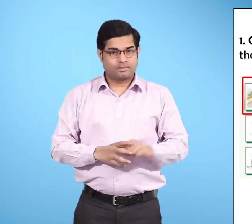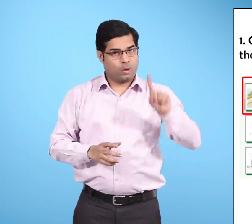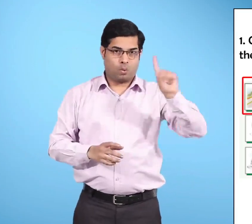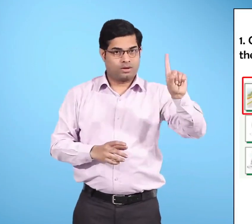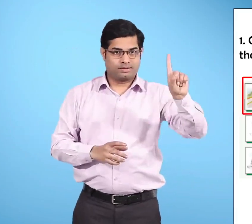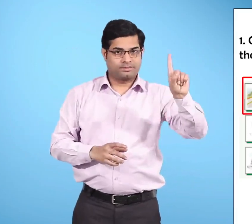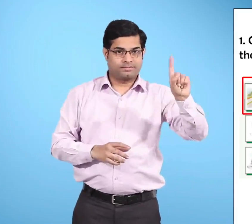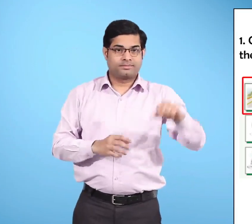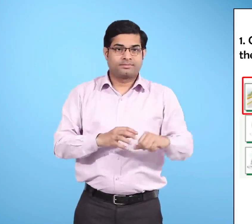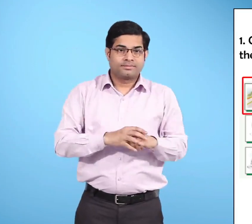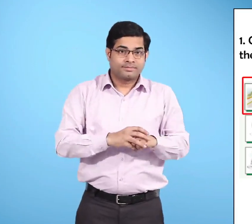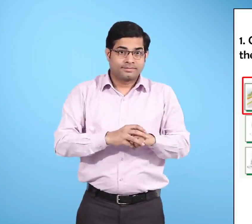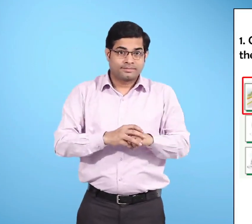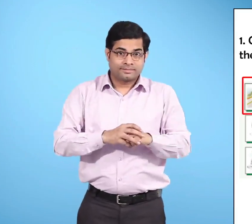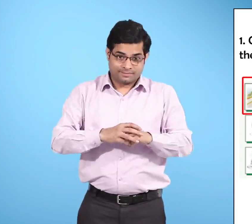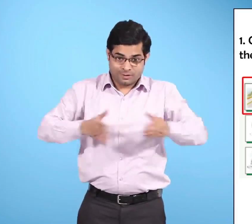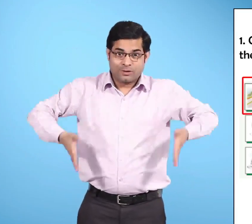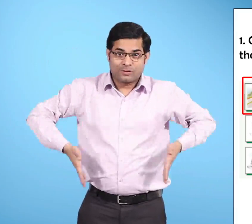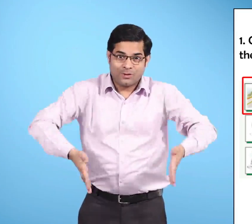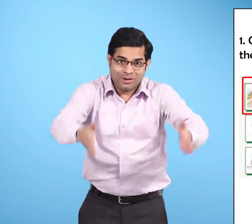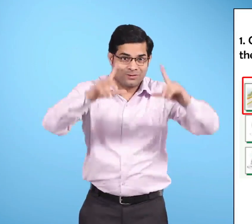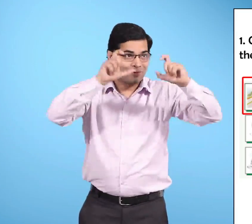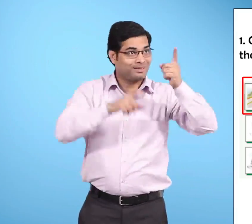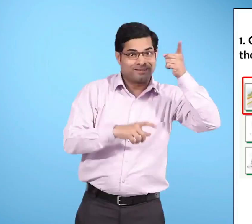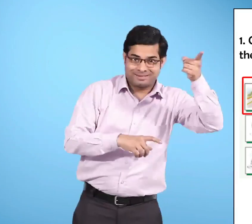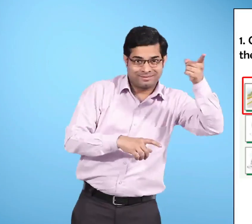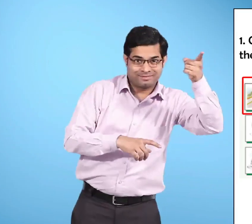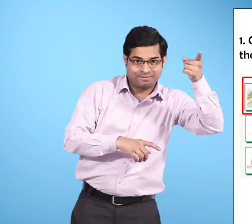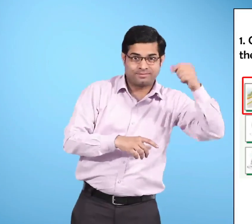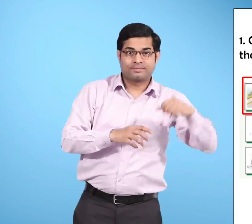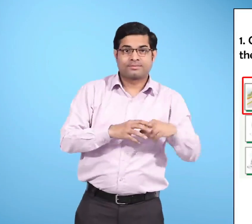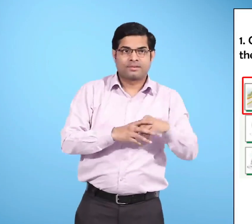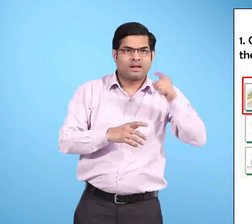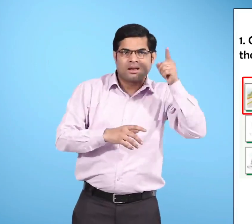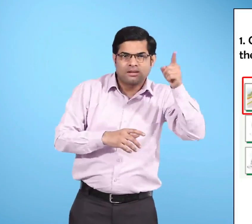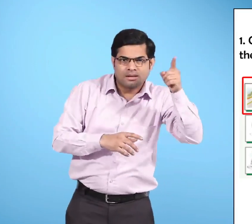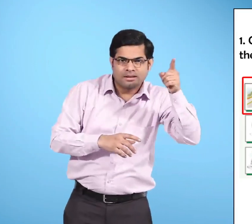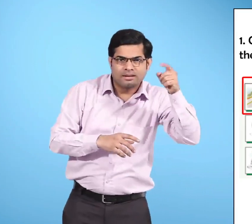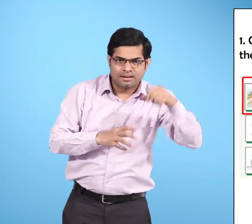First one Is a picture of a street Is it a lane